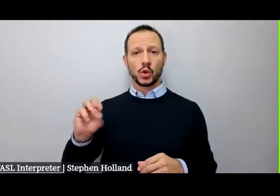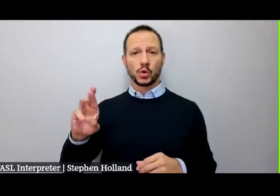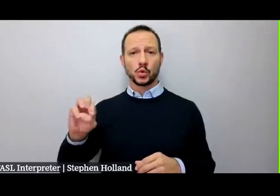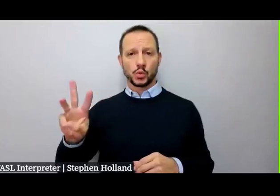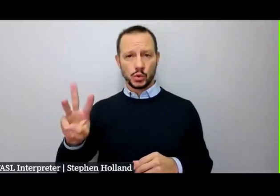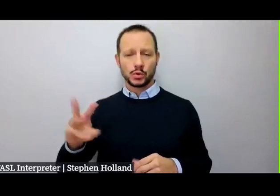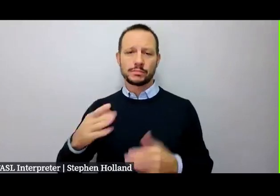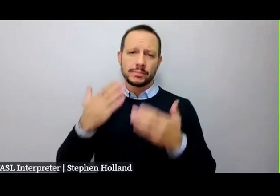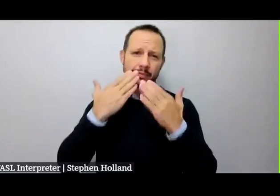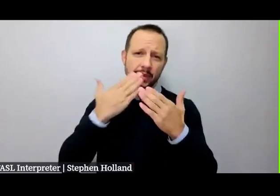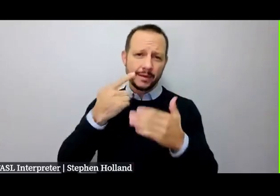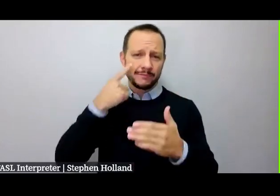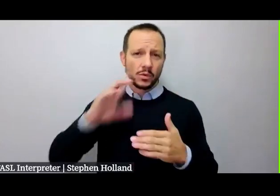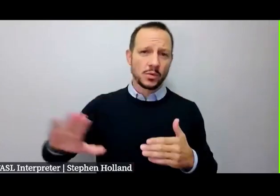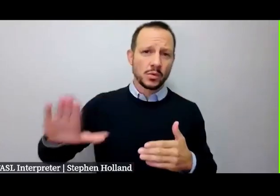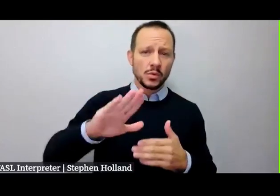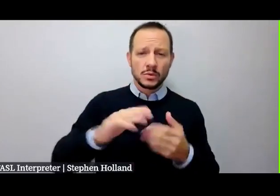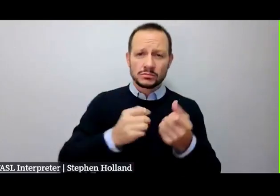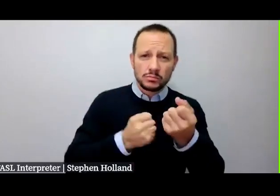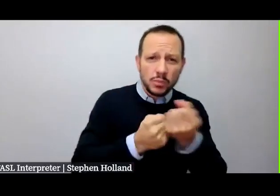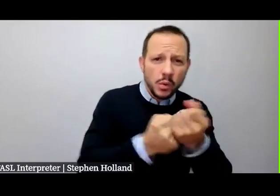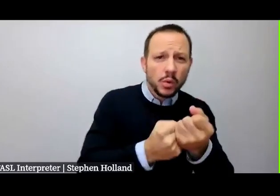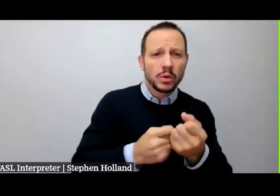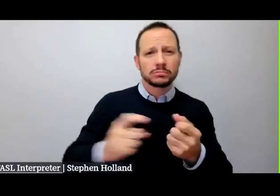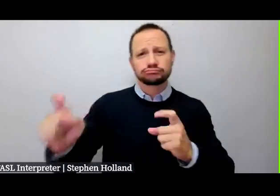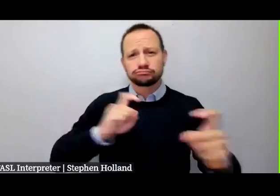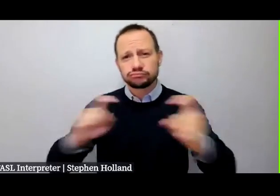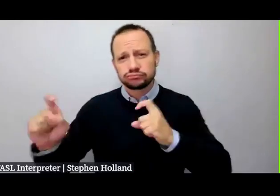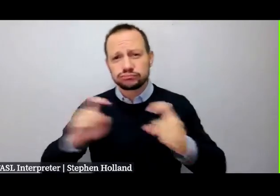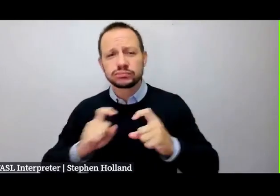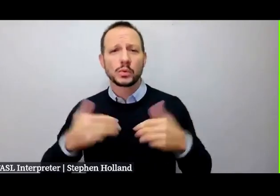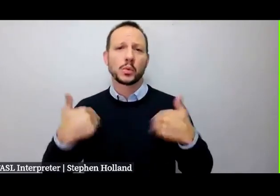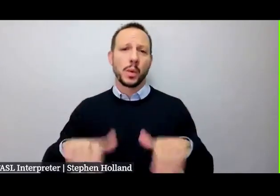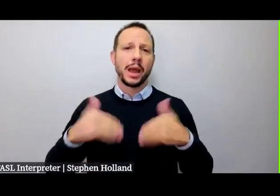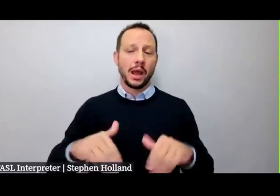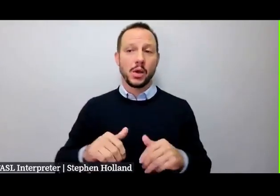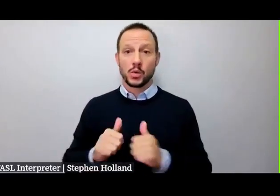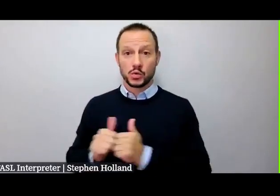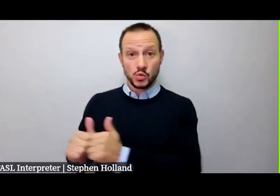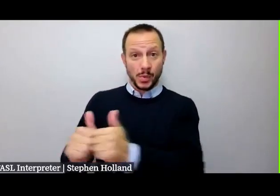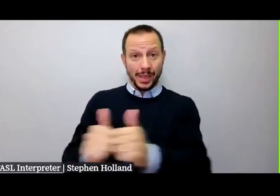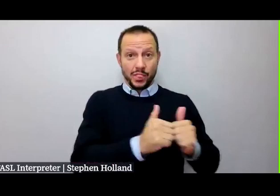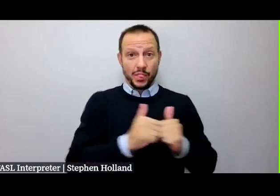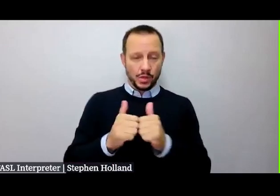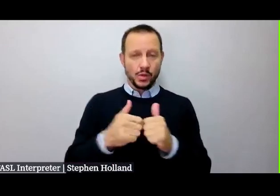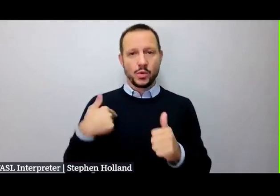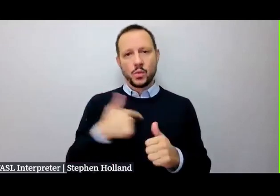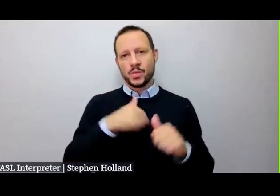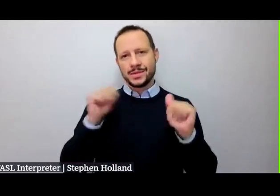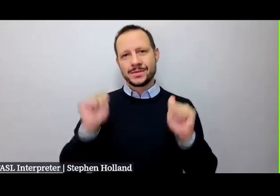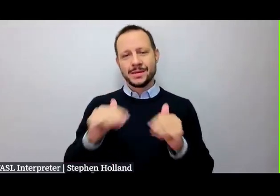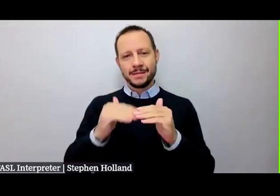resources and support that have poured into this area. Together, we can achieve more than we thought possible. Thank you.